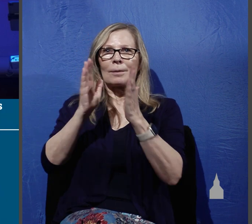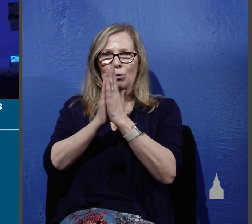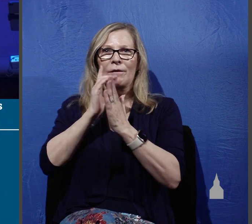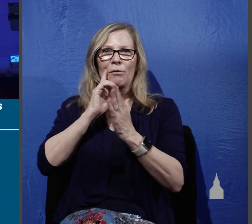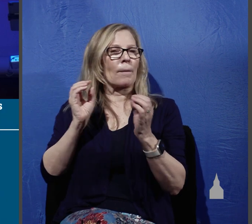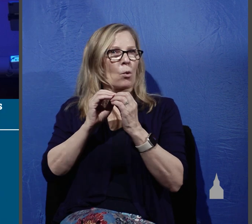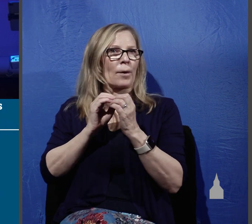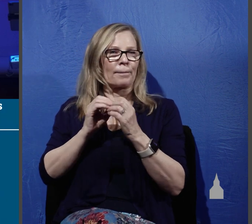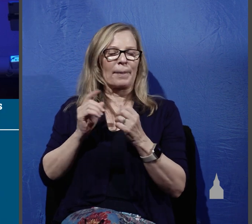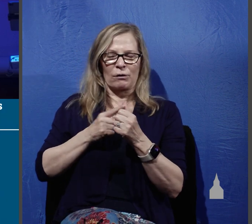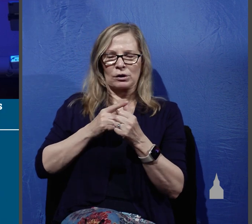Verse one.